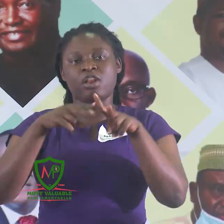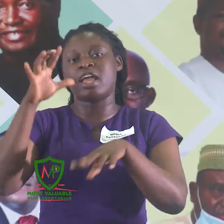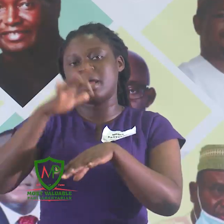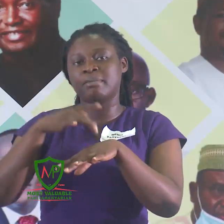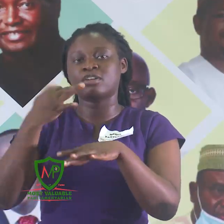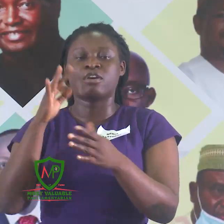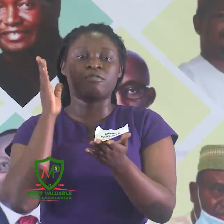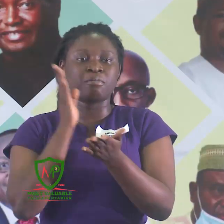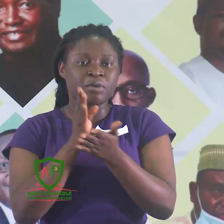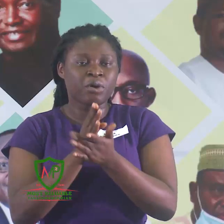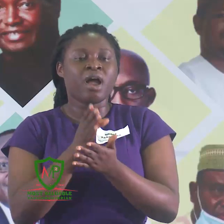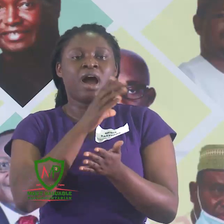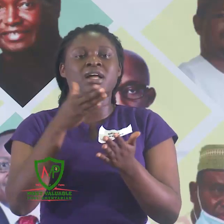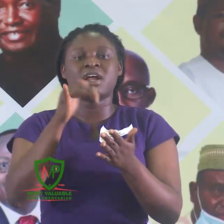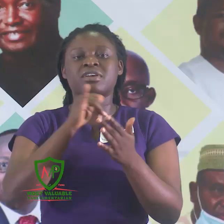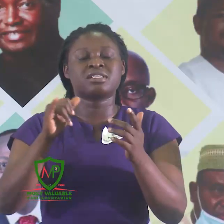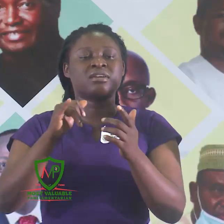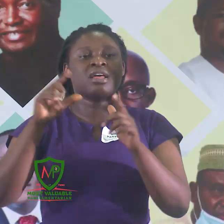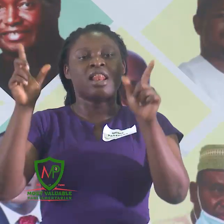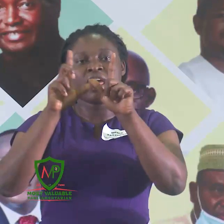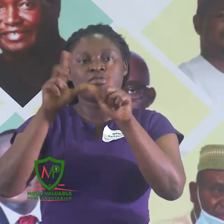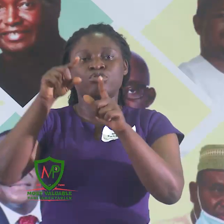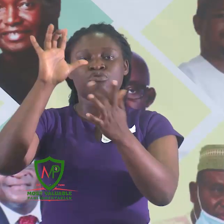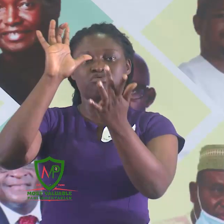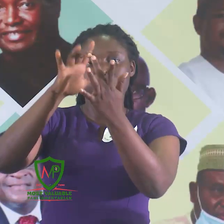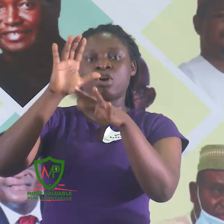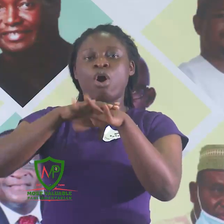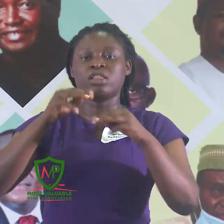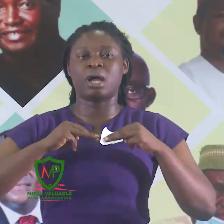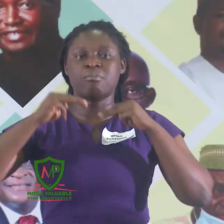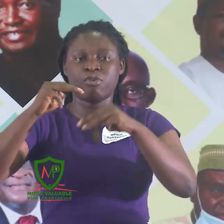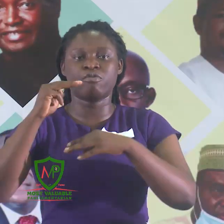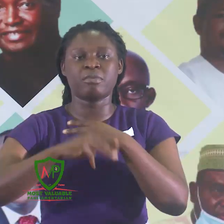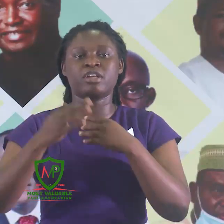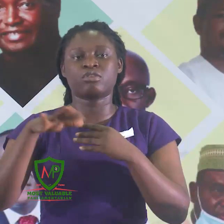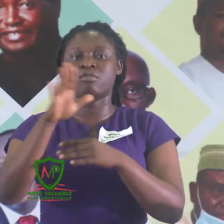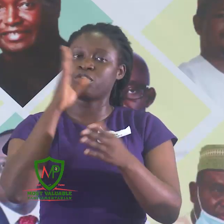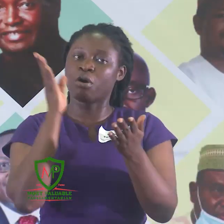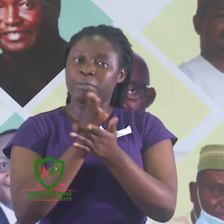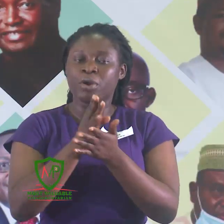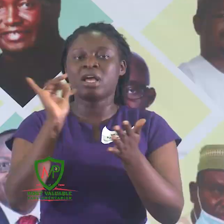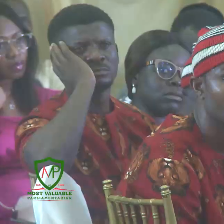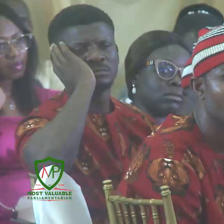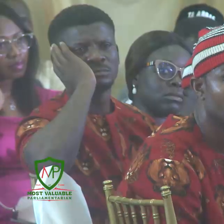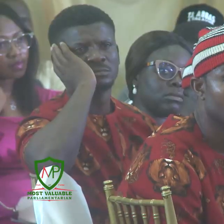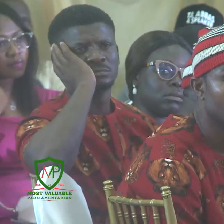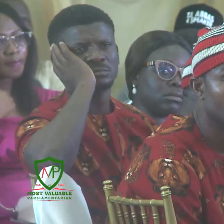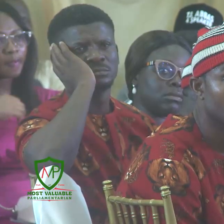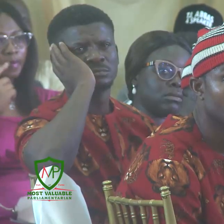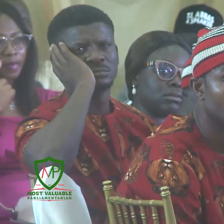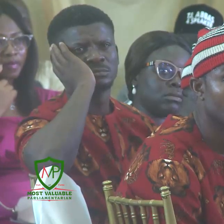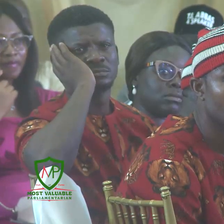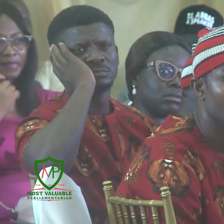of bills. And there is a maximum you earn on the movement of your bill. So that's what I'm saying, that it is novel,